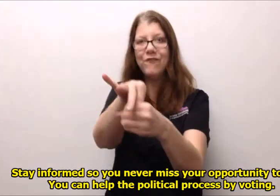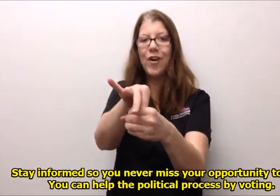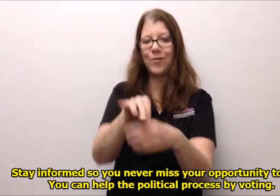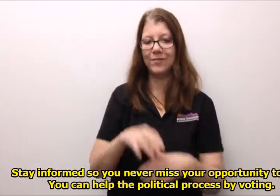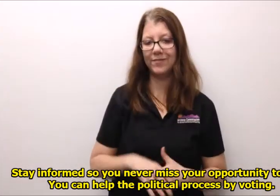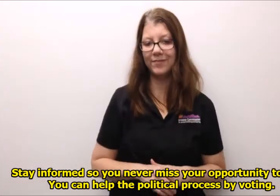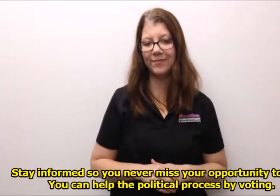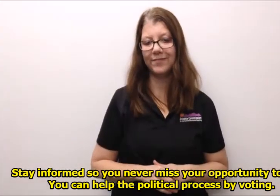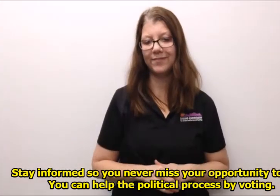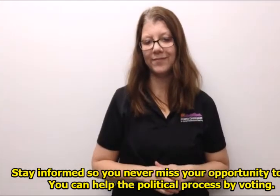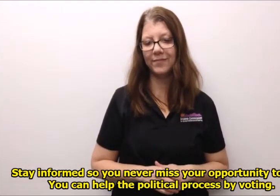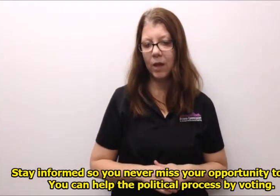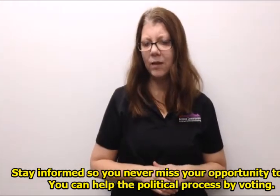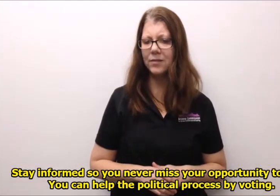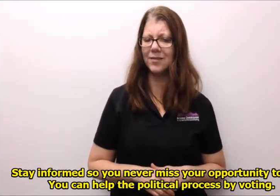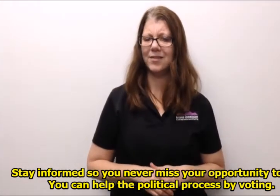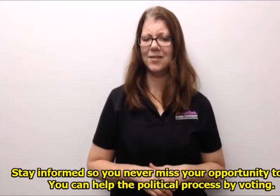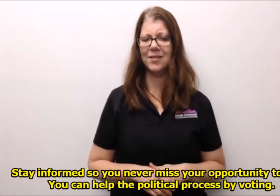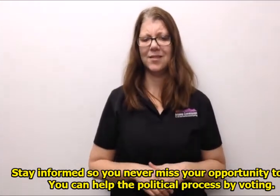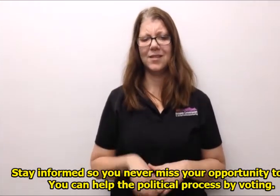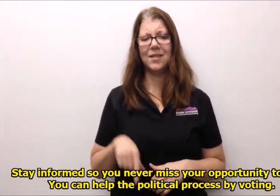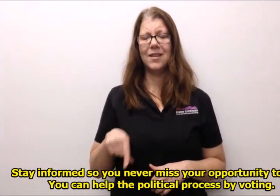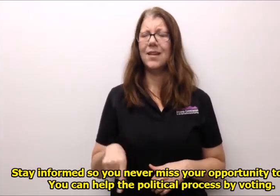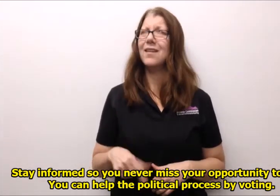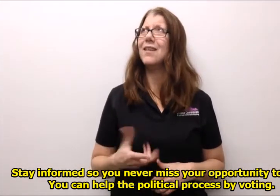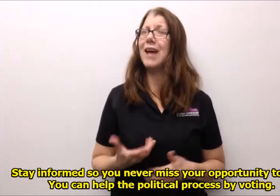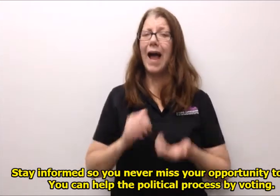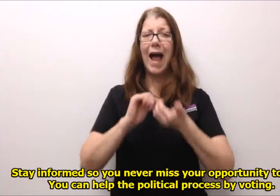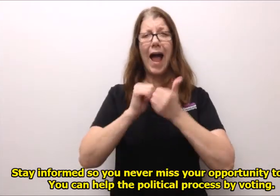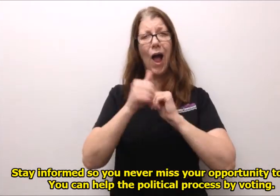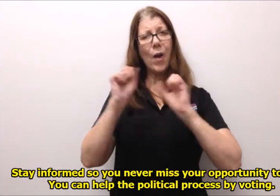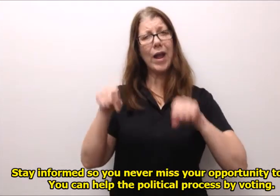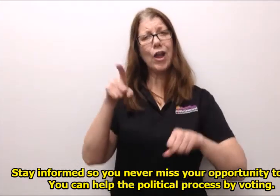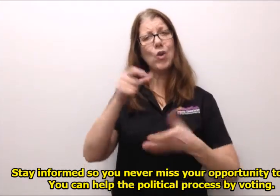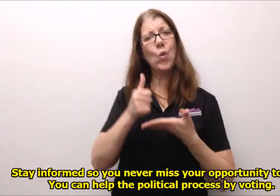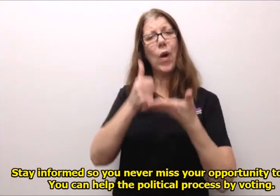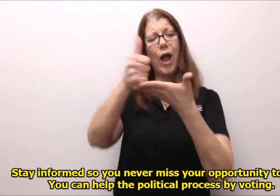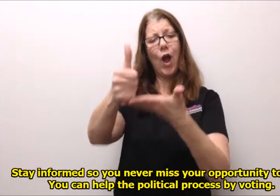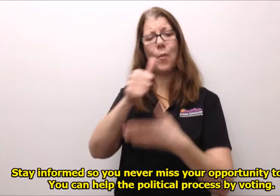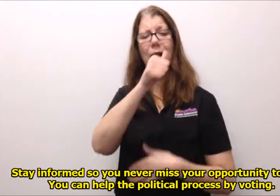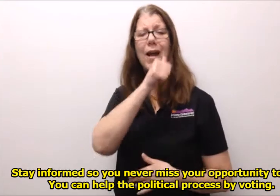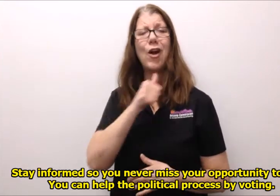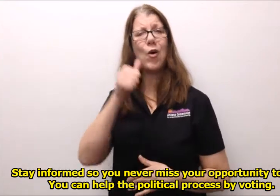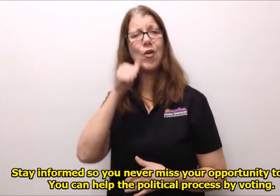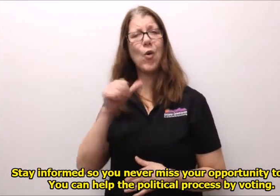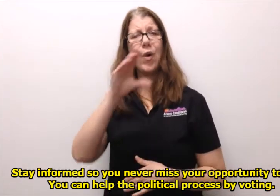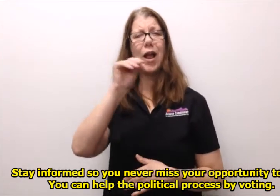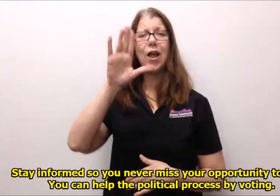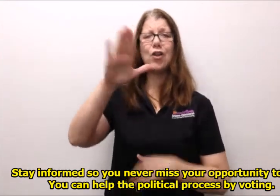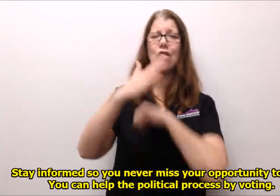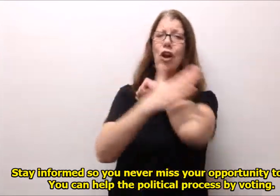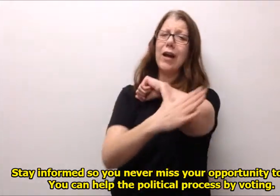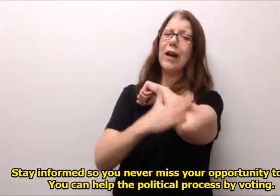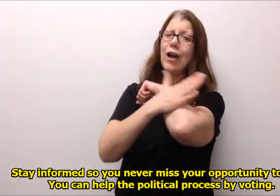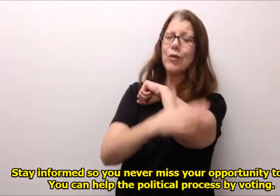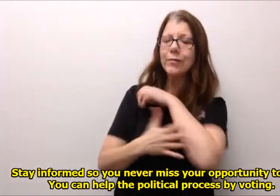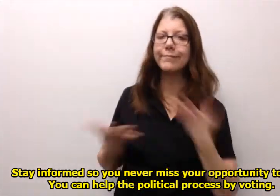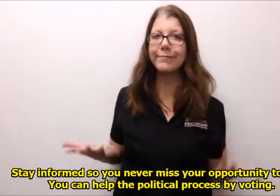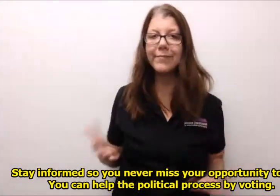opportunity to vote you can help the political